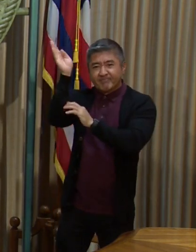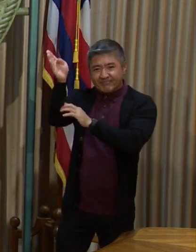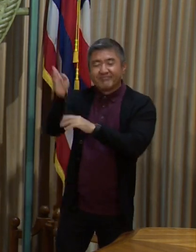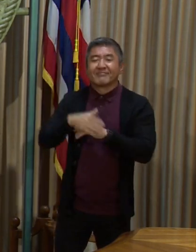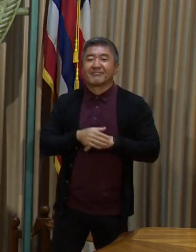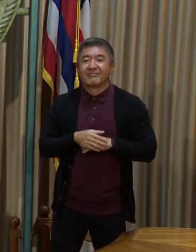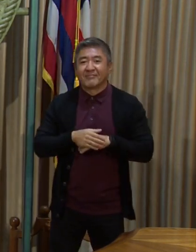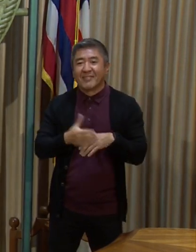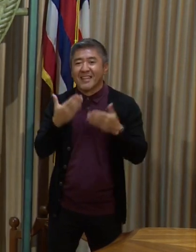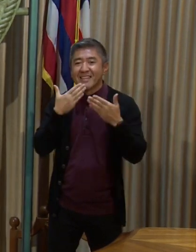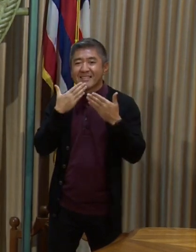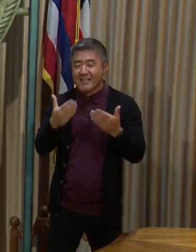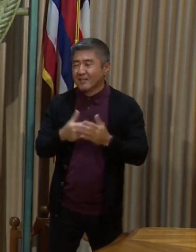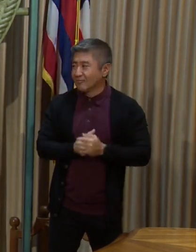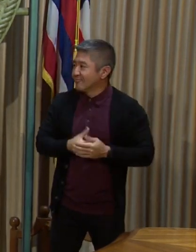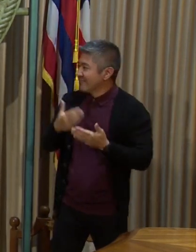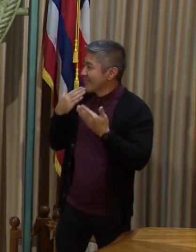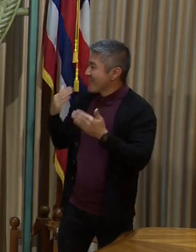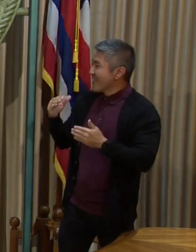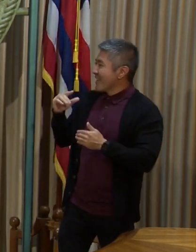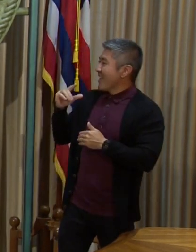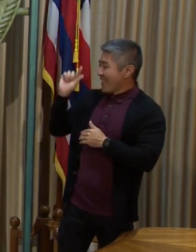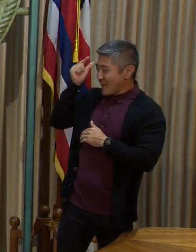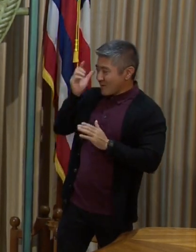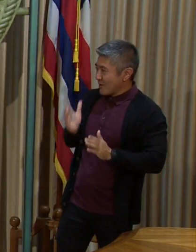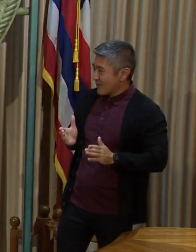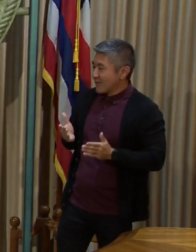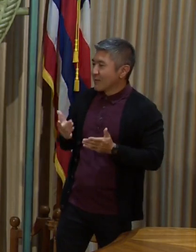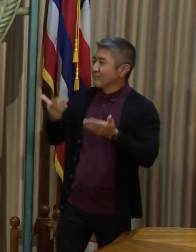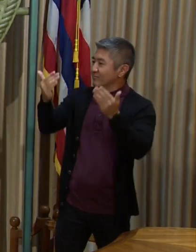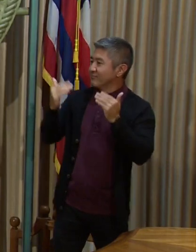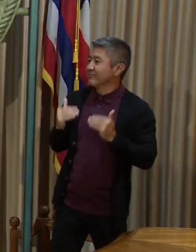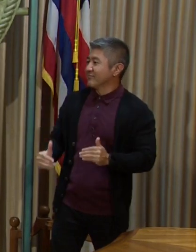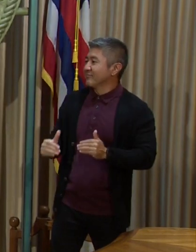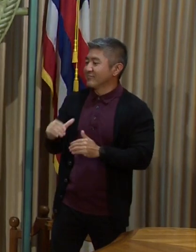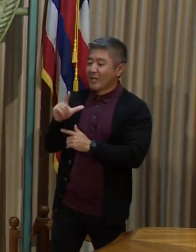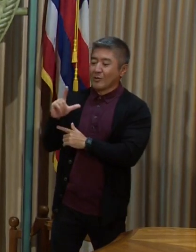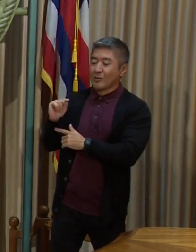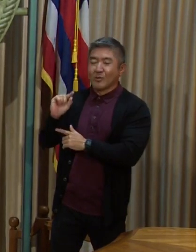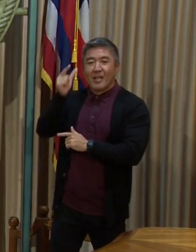Mahalo. Thank you very much, Governor. next speaker is Lieutenant Governor Josh Green.